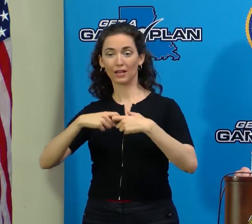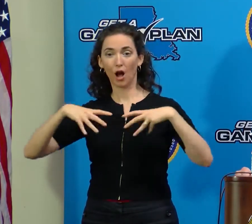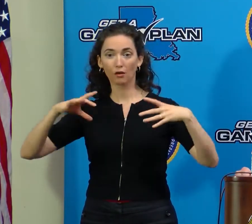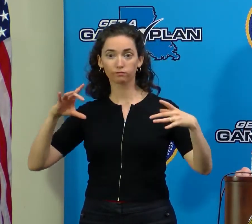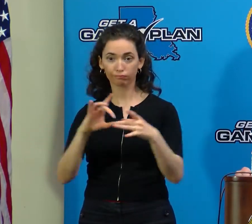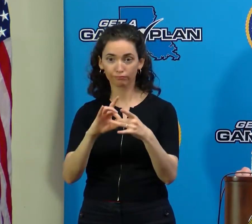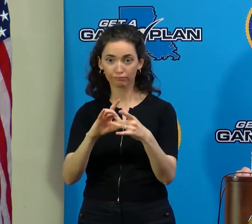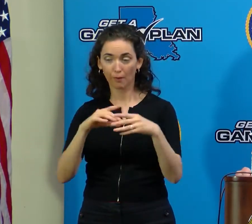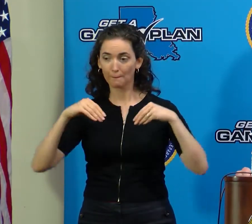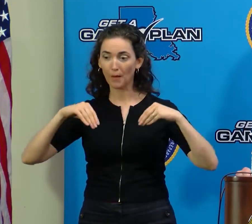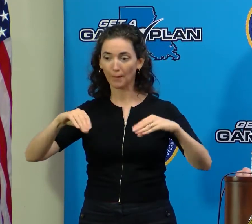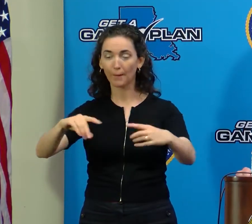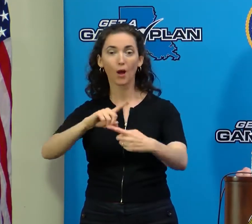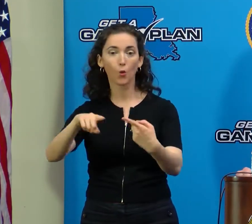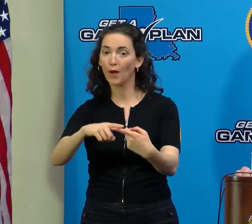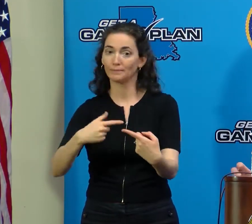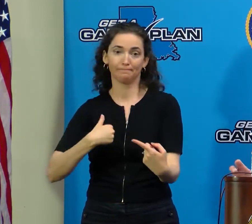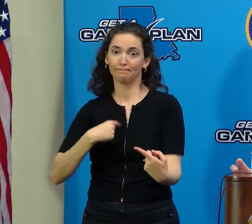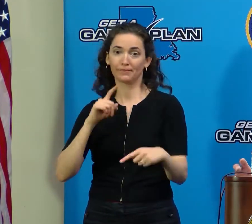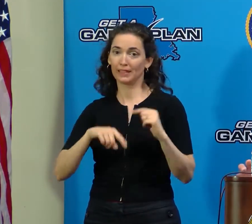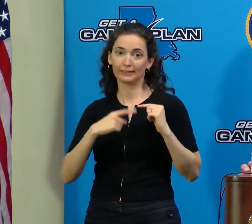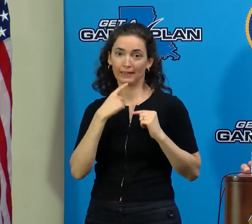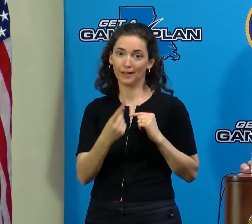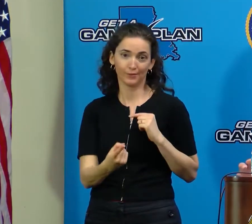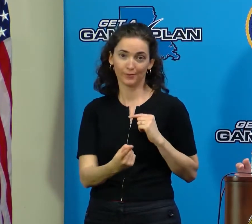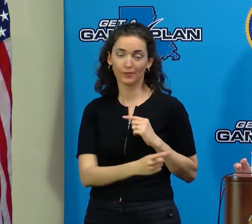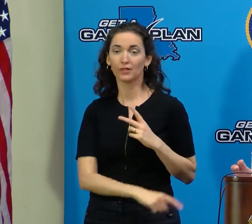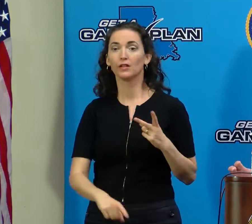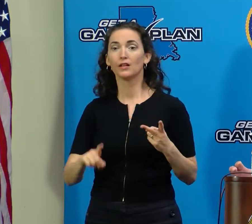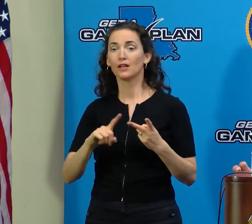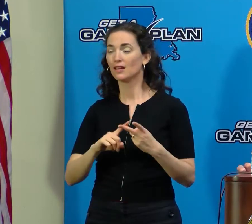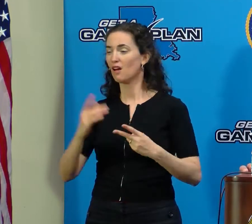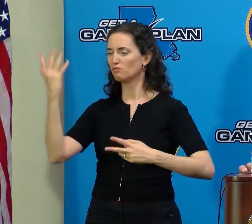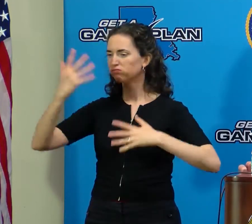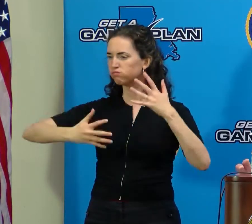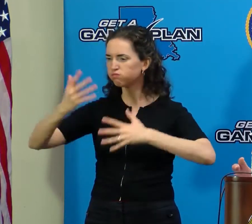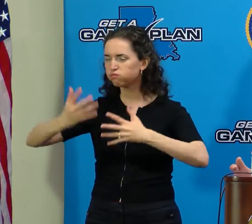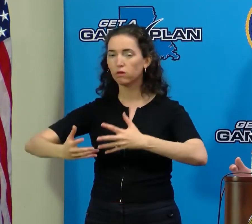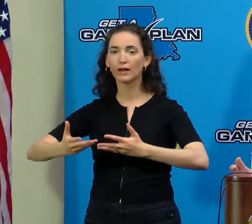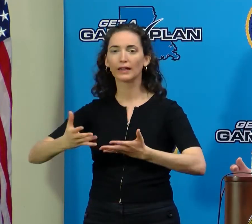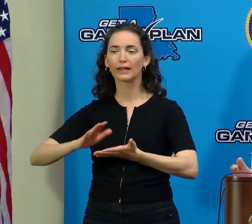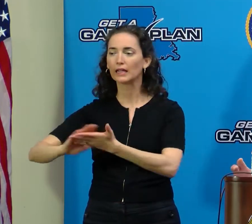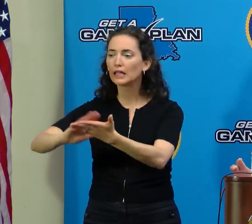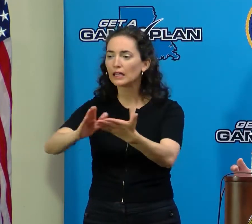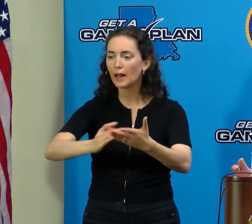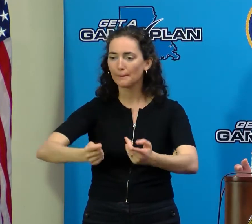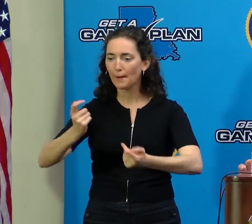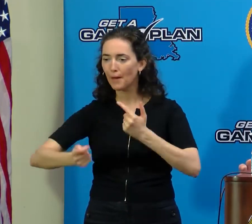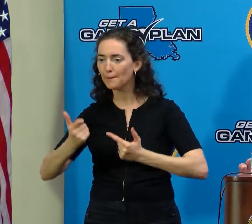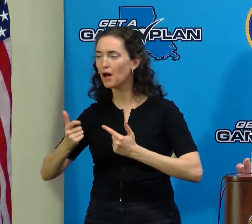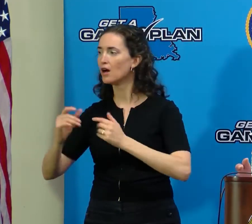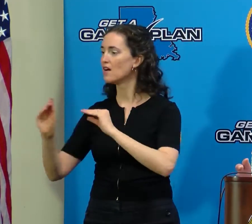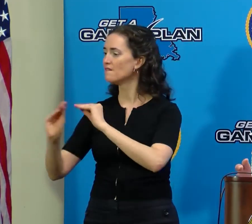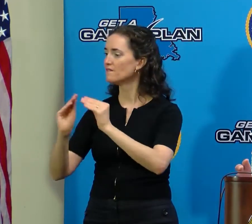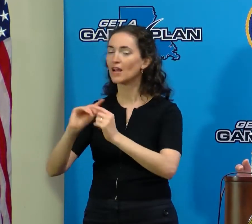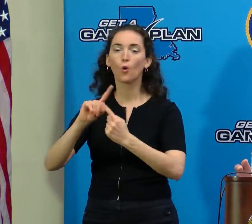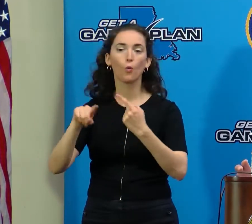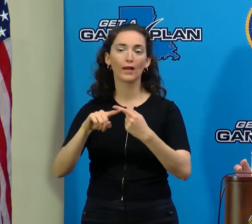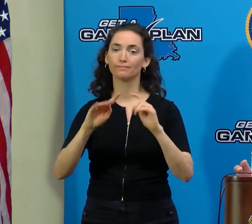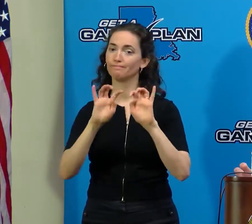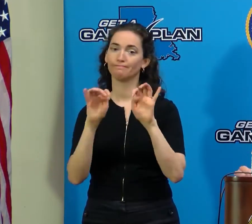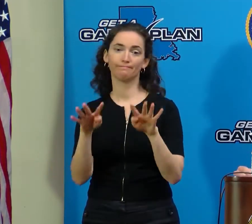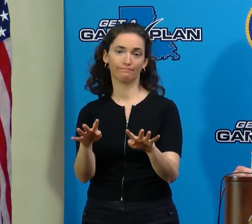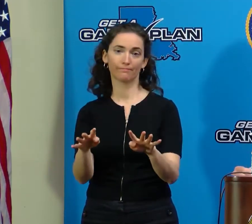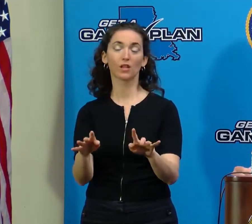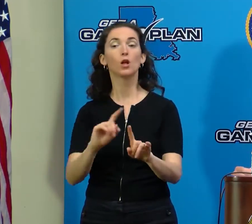restored. I can't tell you when all the debris is going to be cleaned up and repairs made and so forth. But what